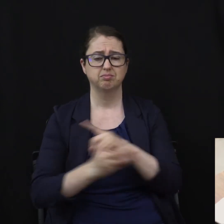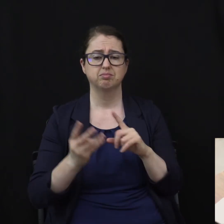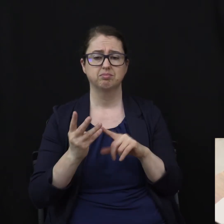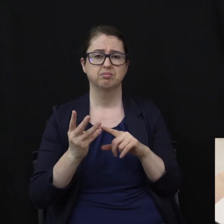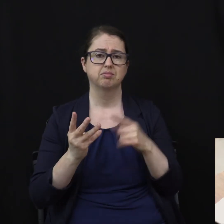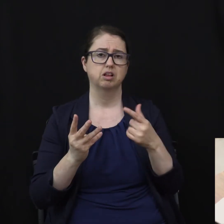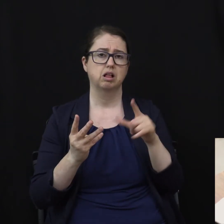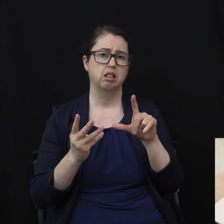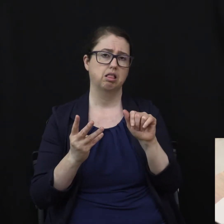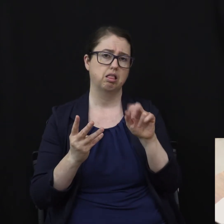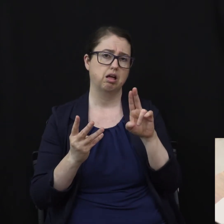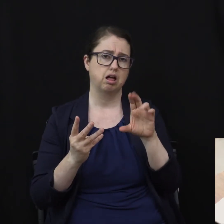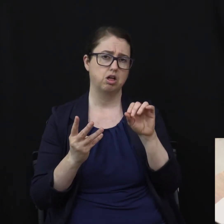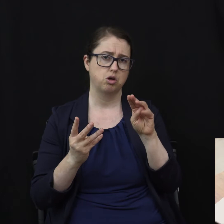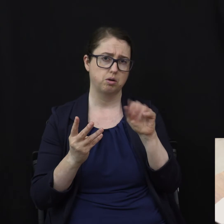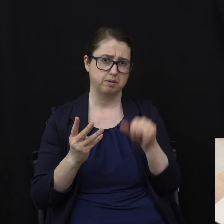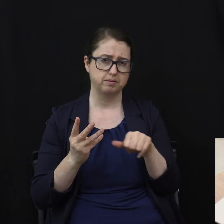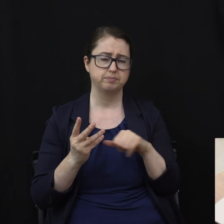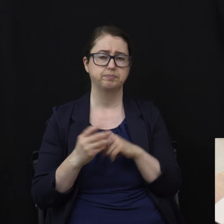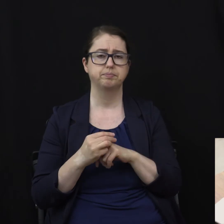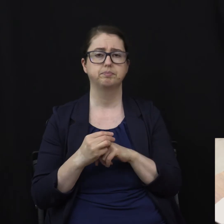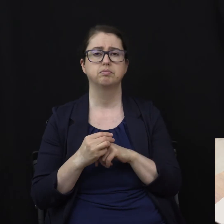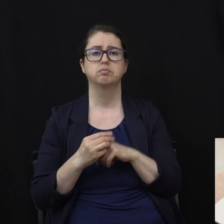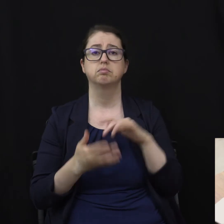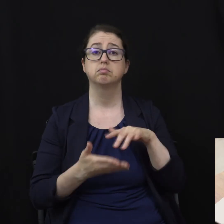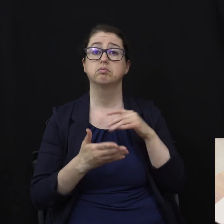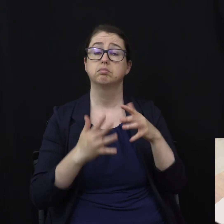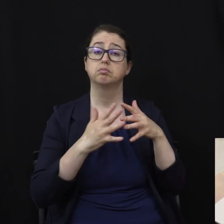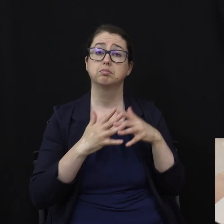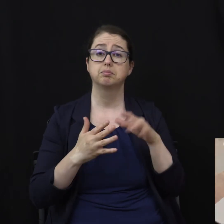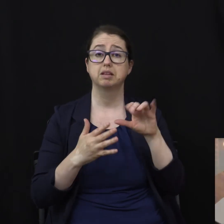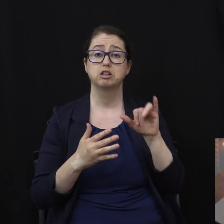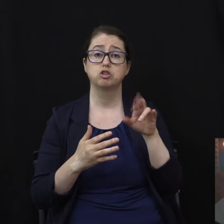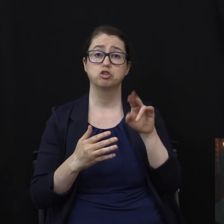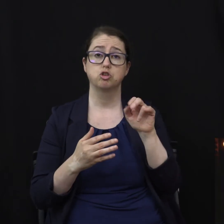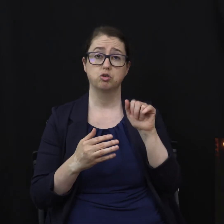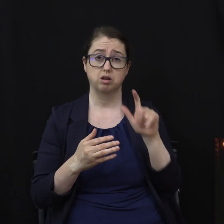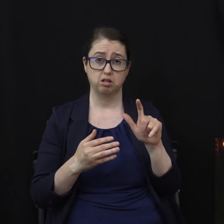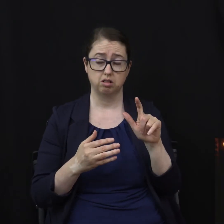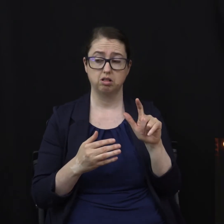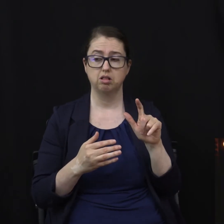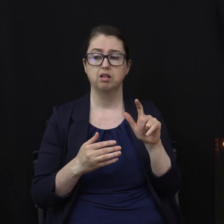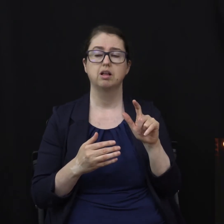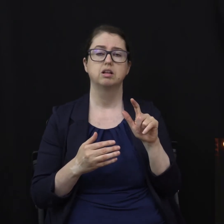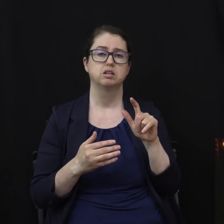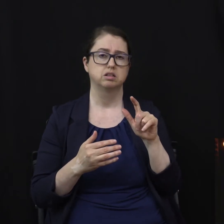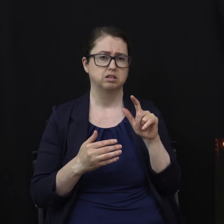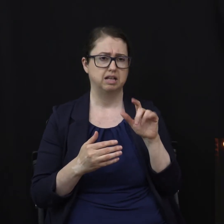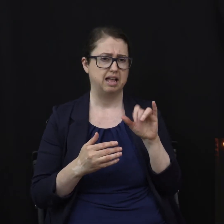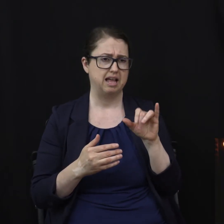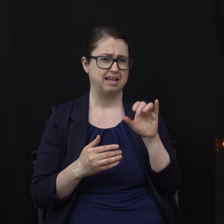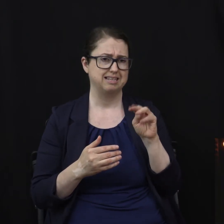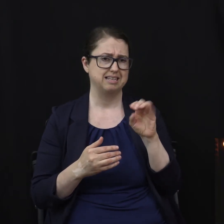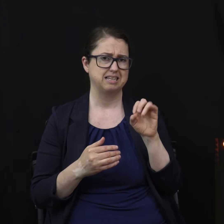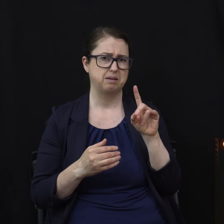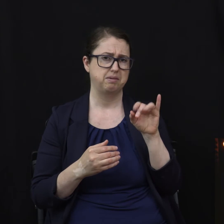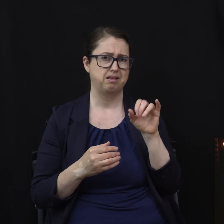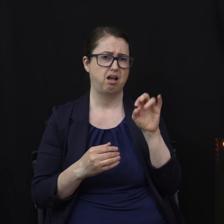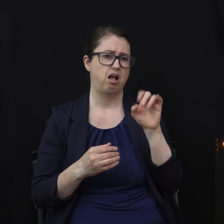A study in the American Journal of Epidemiology revealed that those who drank five plus cups of water